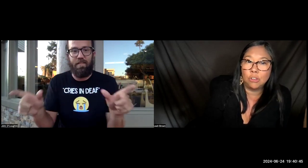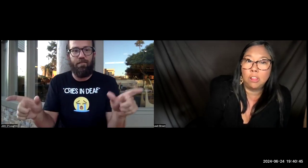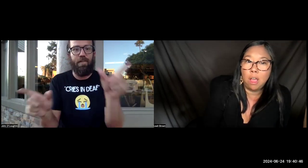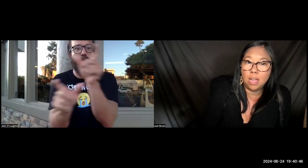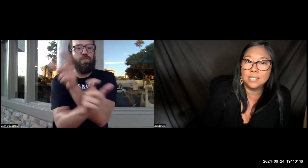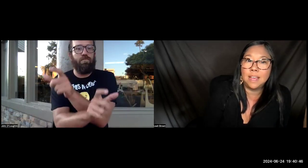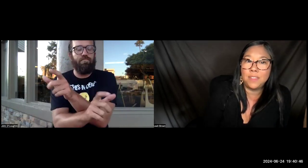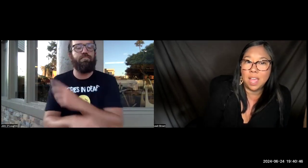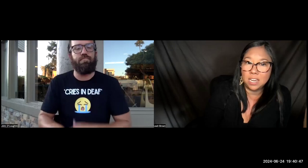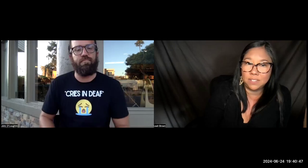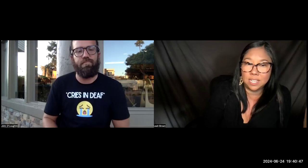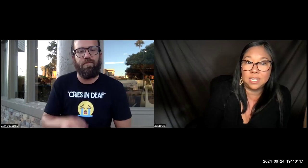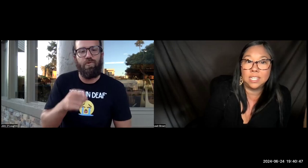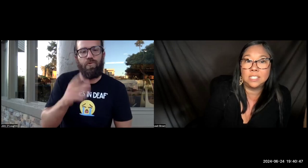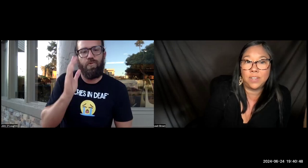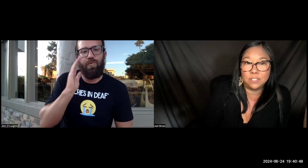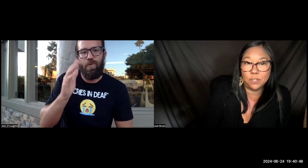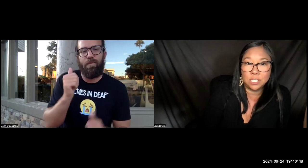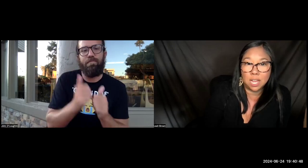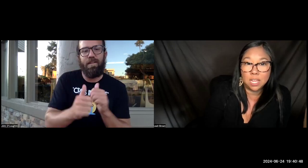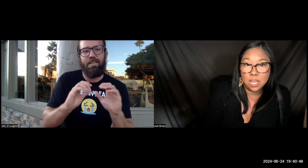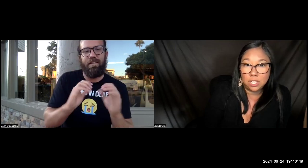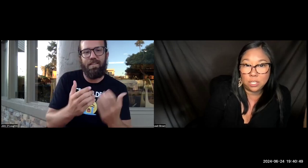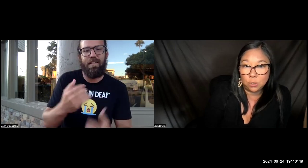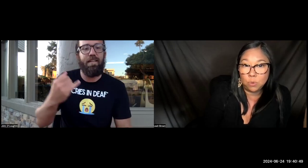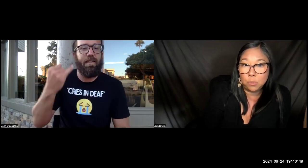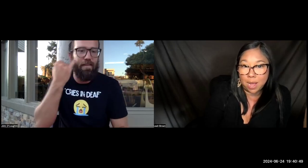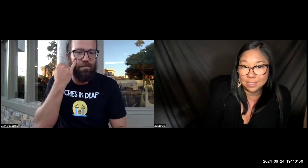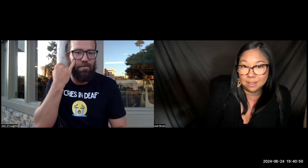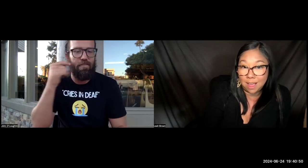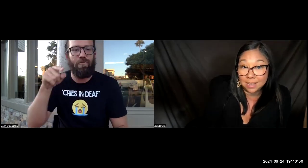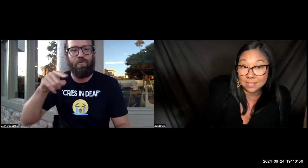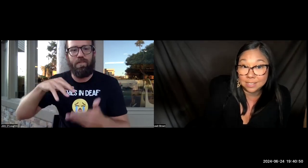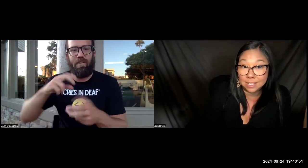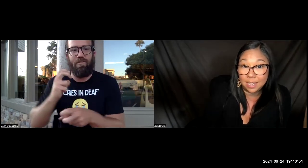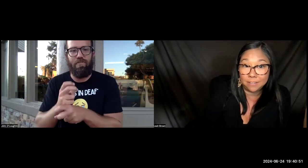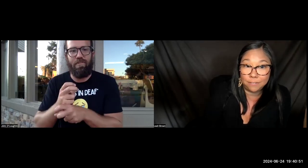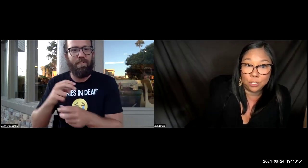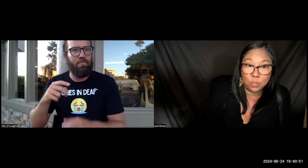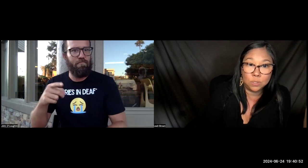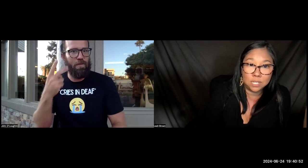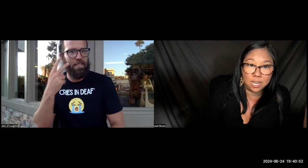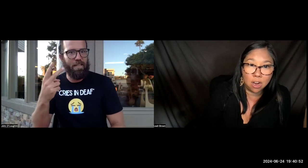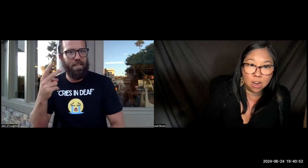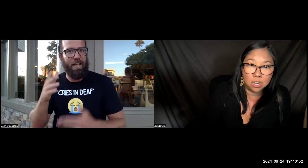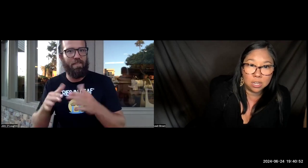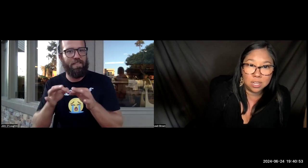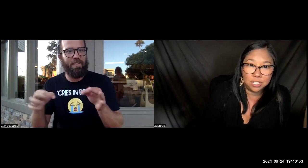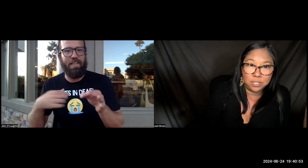clause at the end of a sentence, vice versa, you will pass class. If you study hard, did you